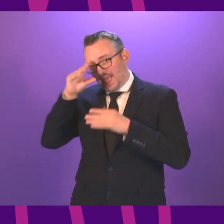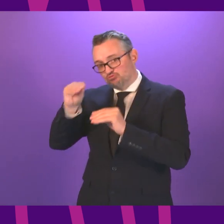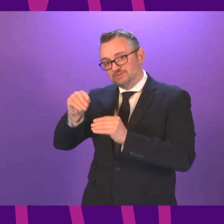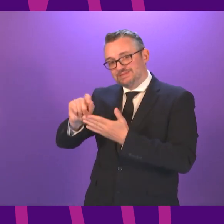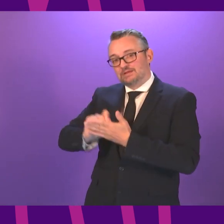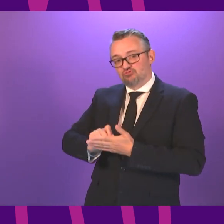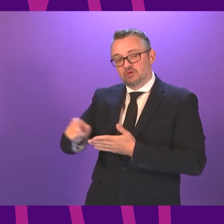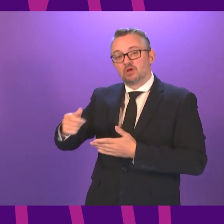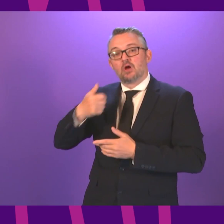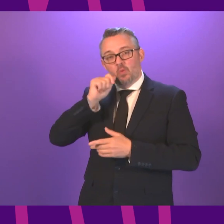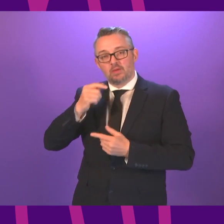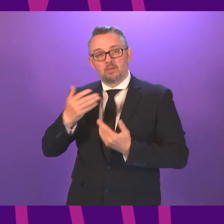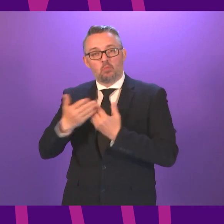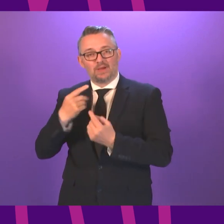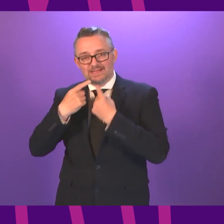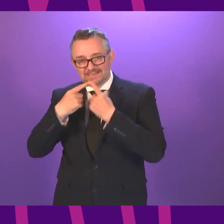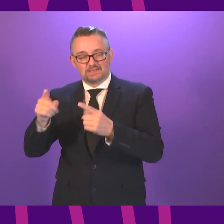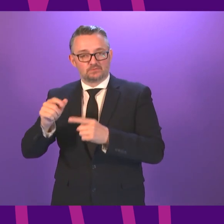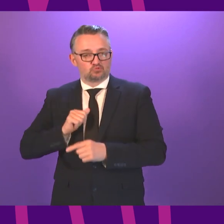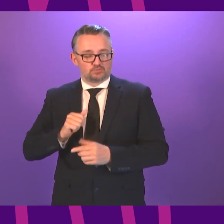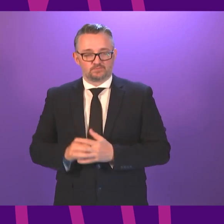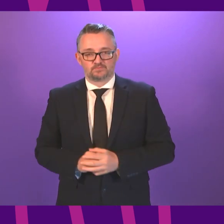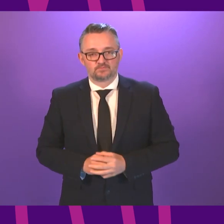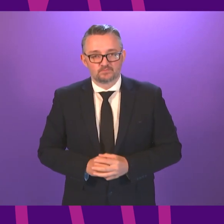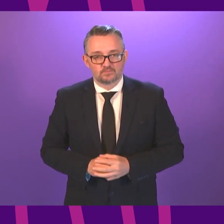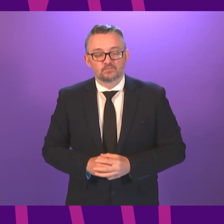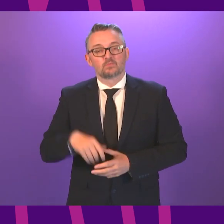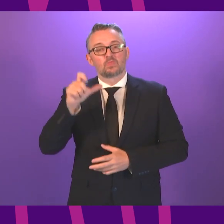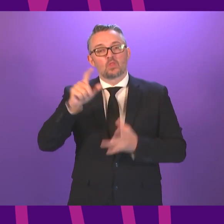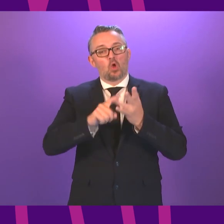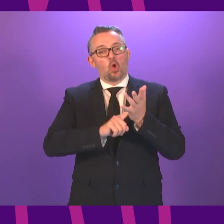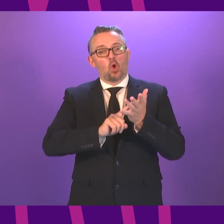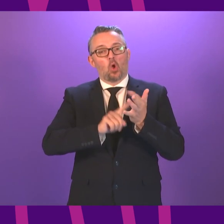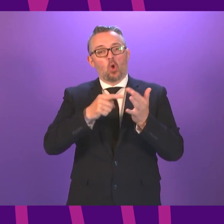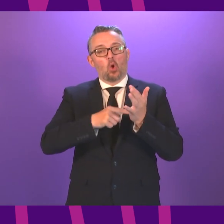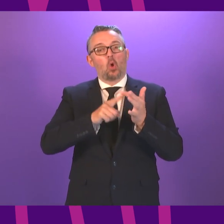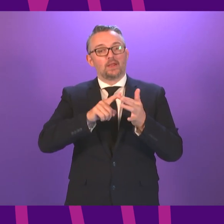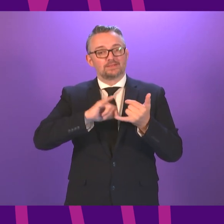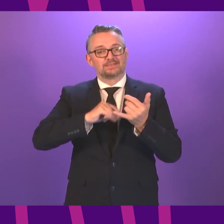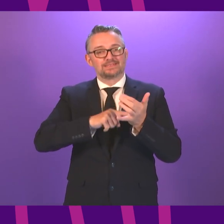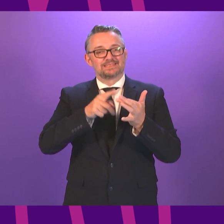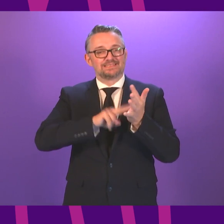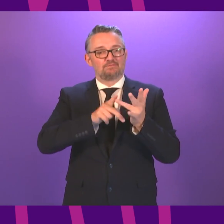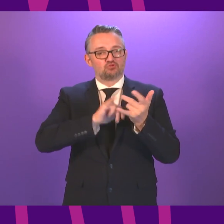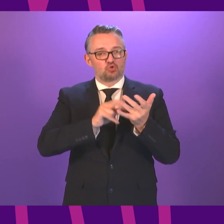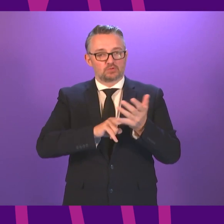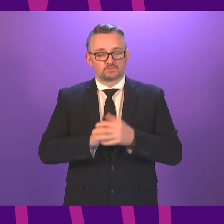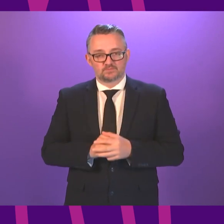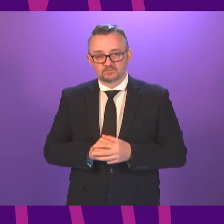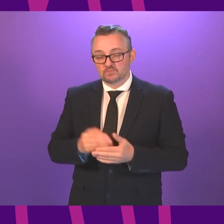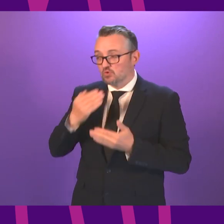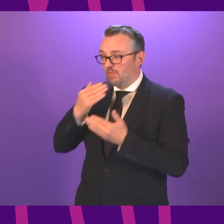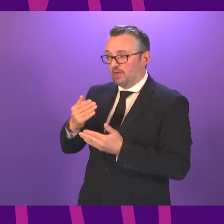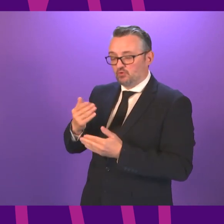will be making available more details of that shortly Colette Stephenson to be followed by Colin Smith Thank you President